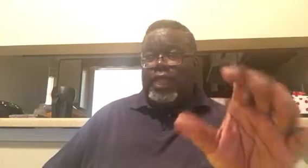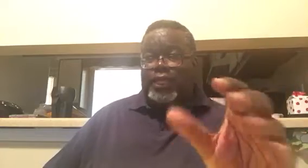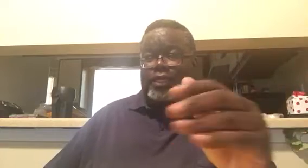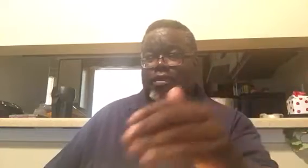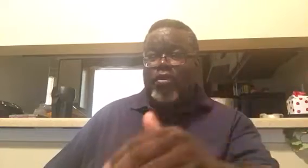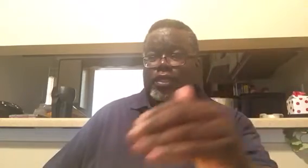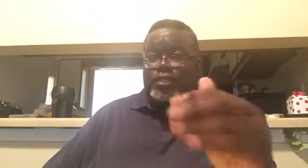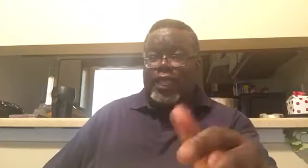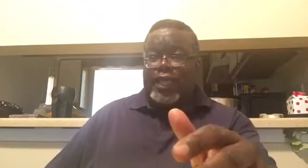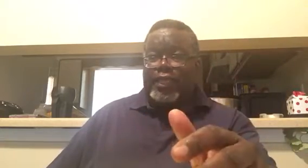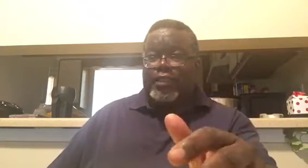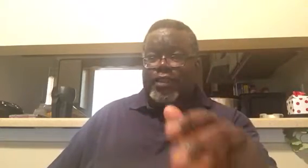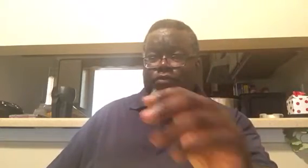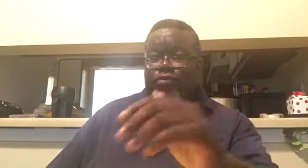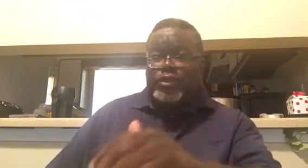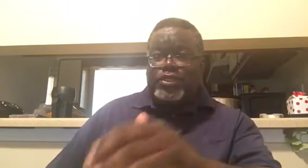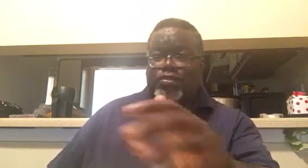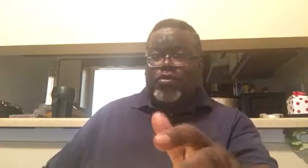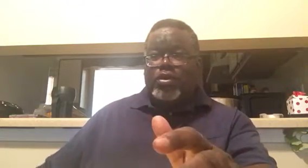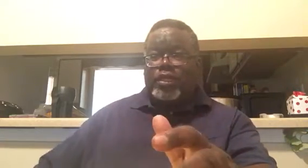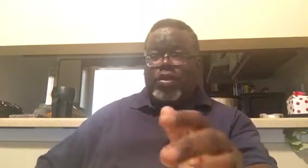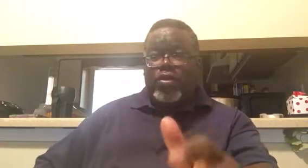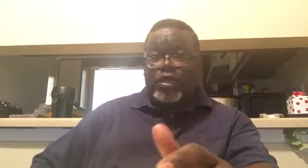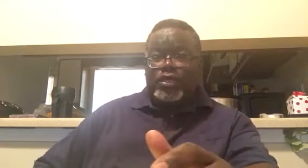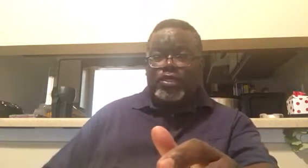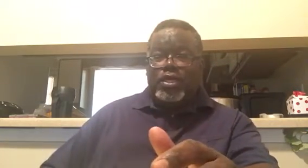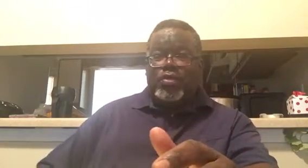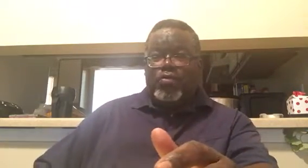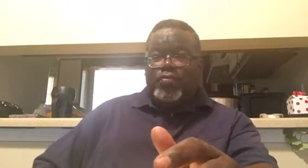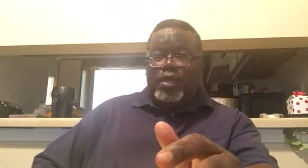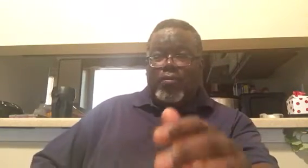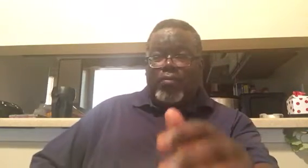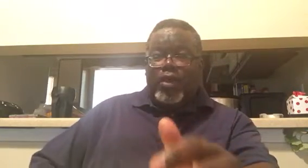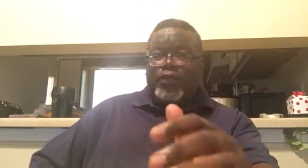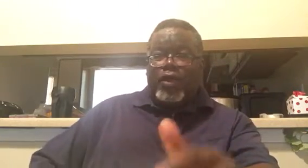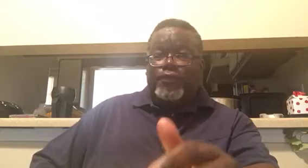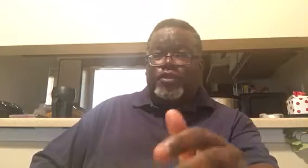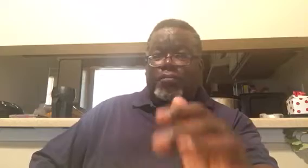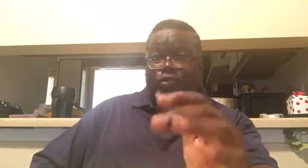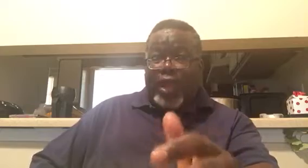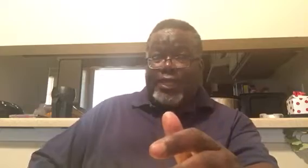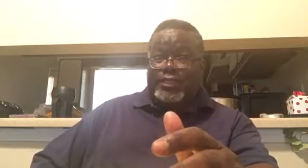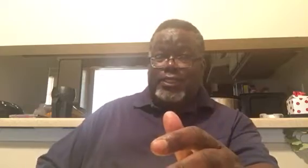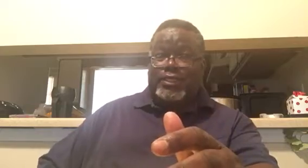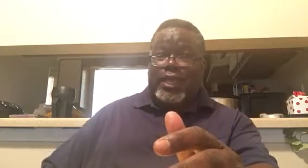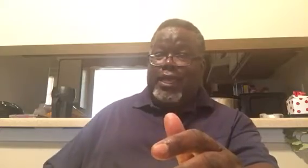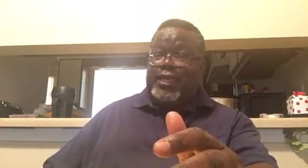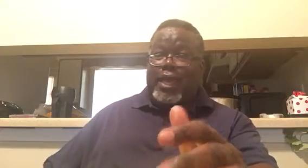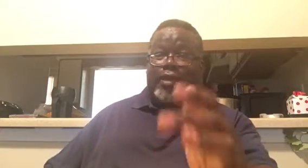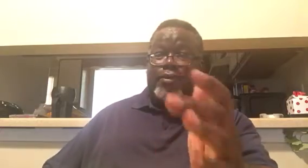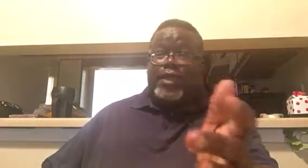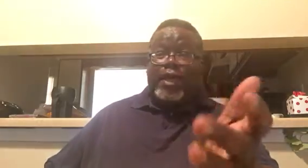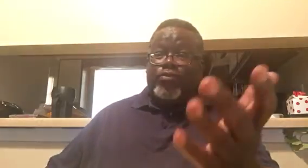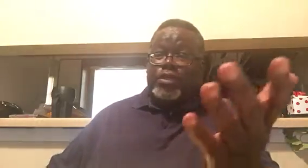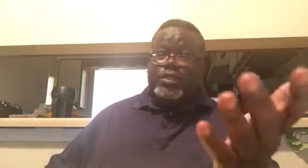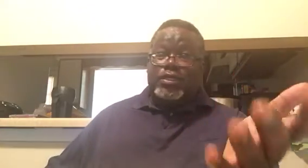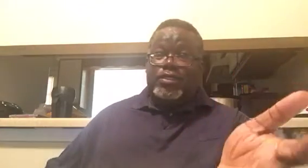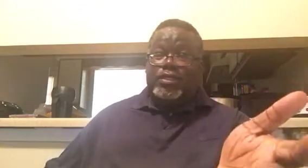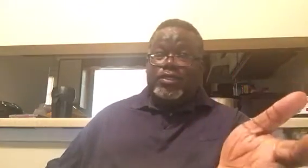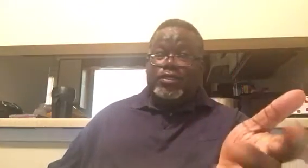-8, August the 8th. And we released the word that August will be a month of surprises. And I wanted to just